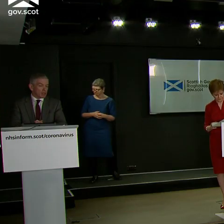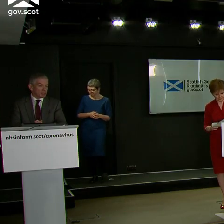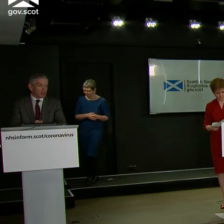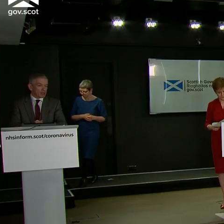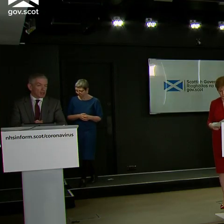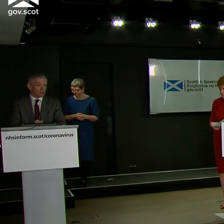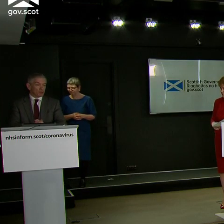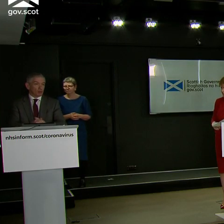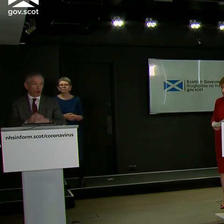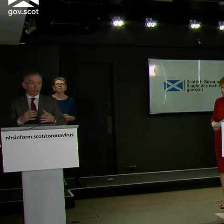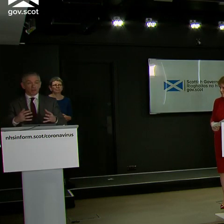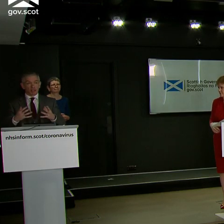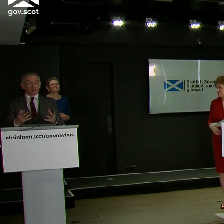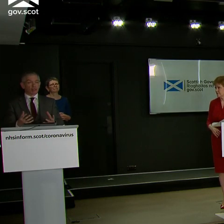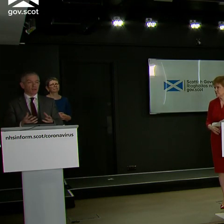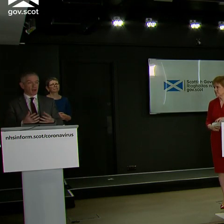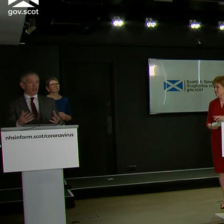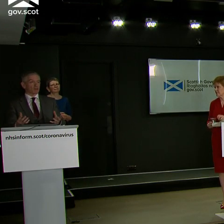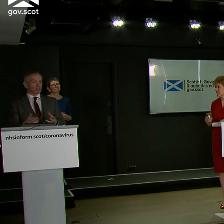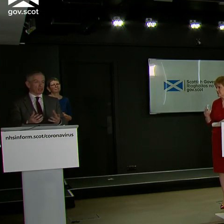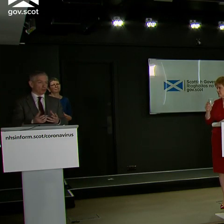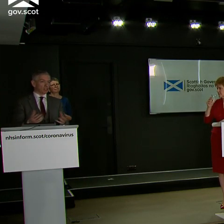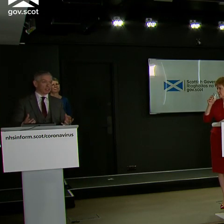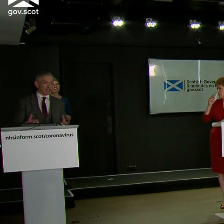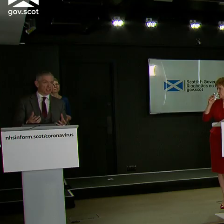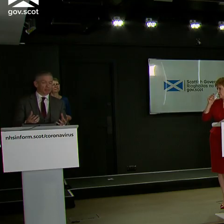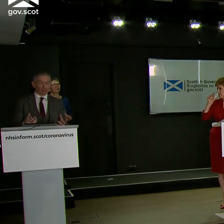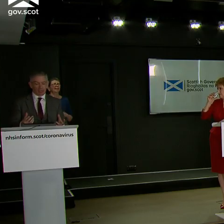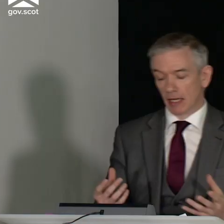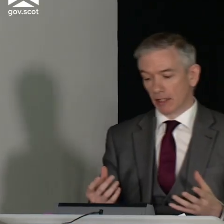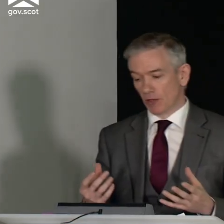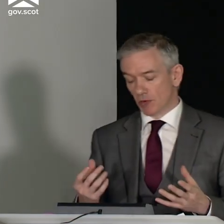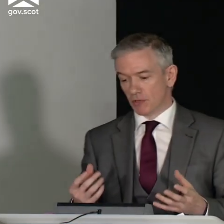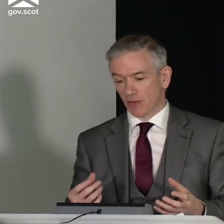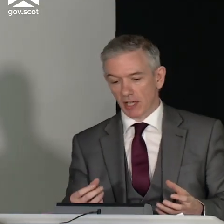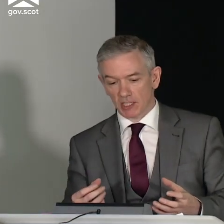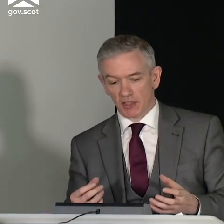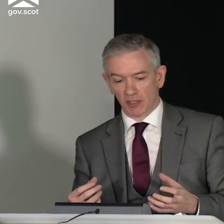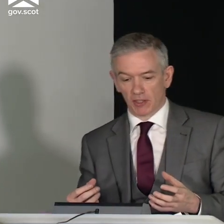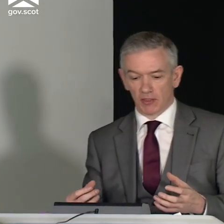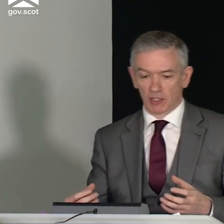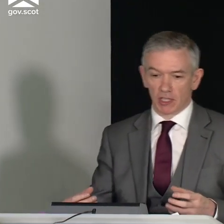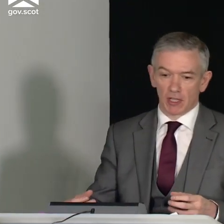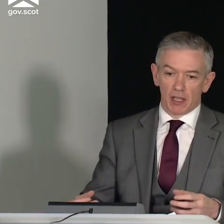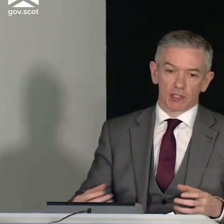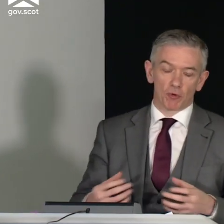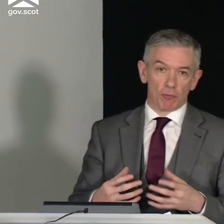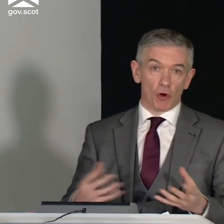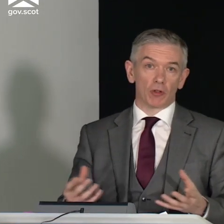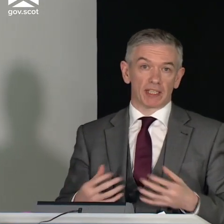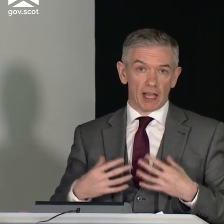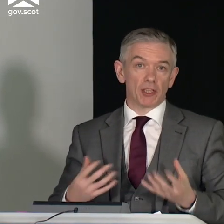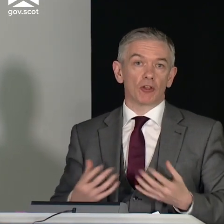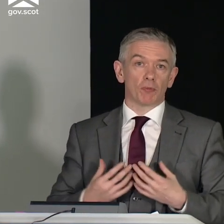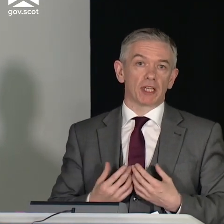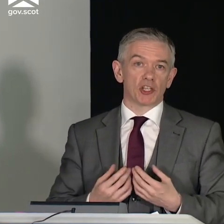Gregor? I've got to be honest, I've never been a fan of the term routine testing, and the reason for that is I think that there's both a